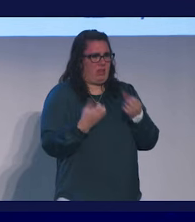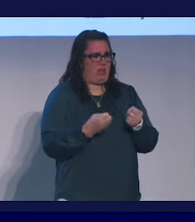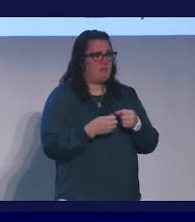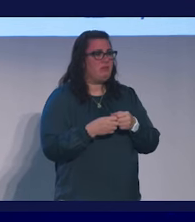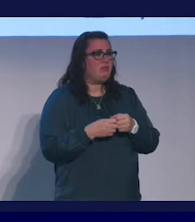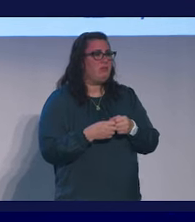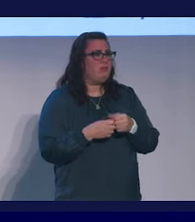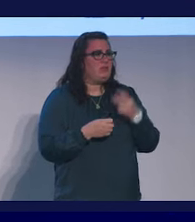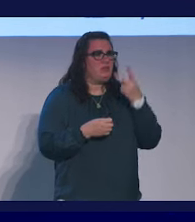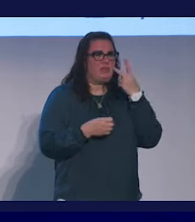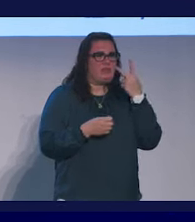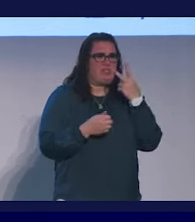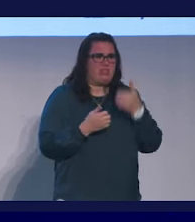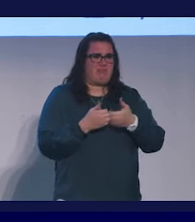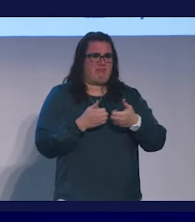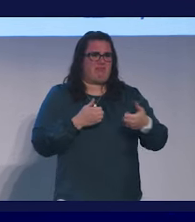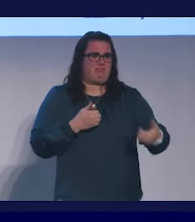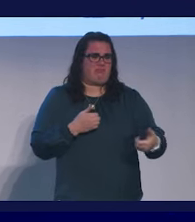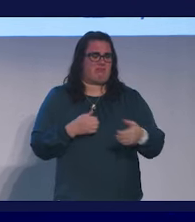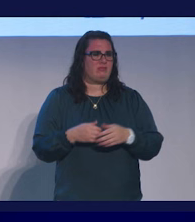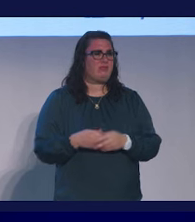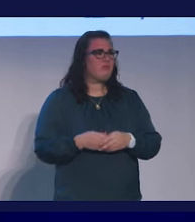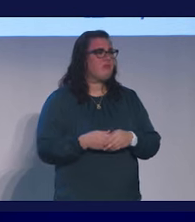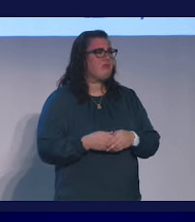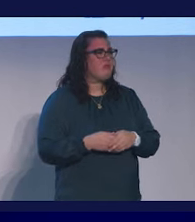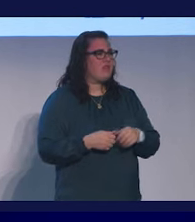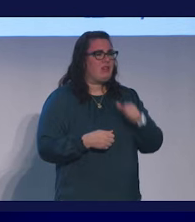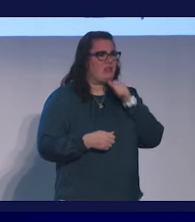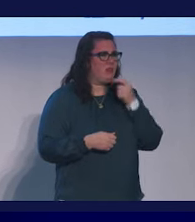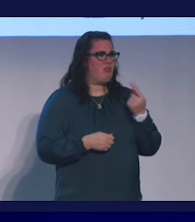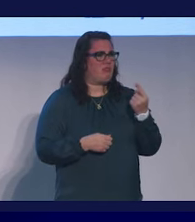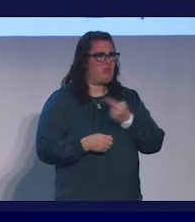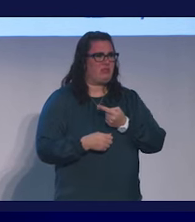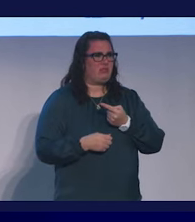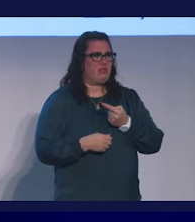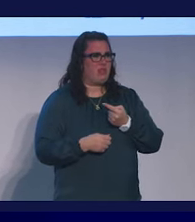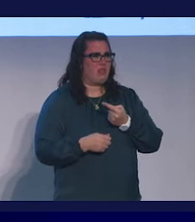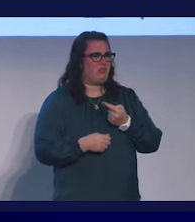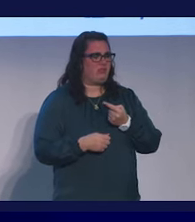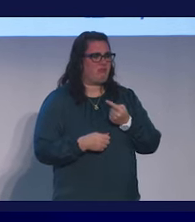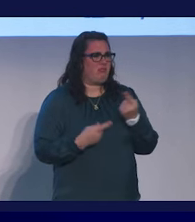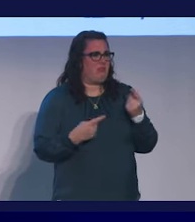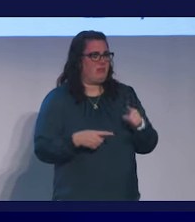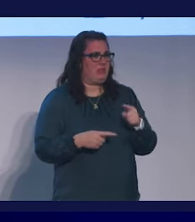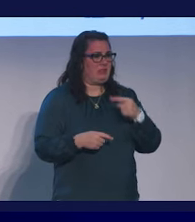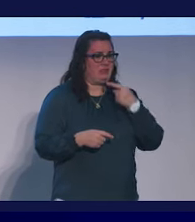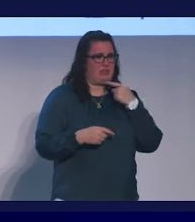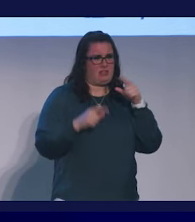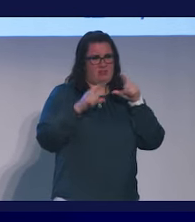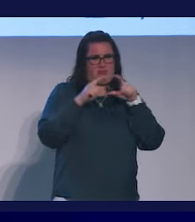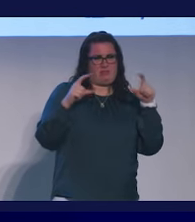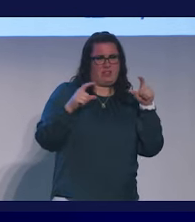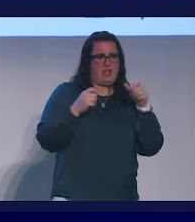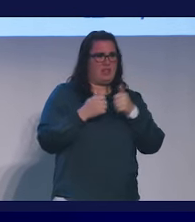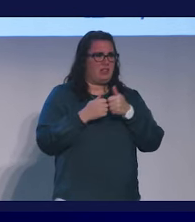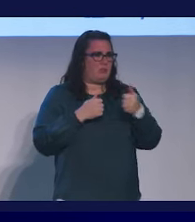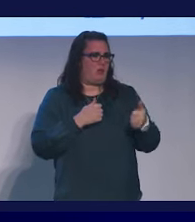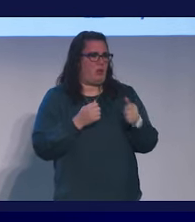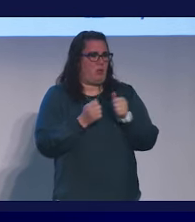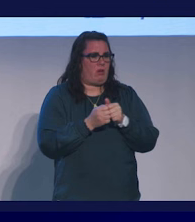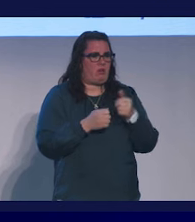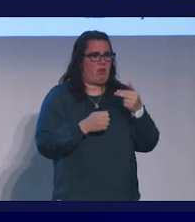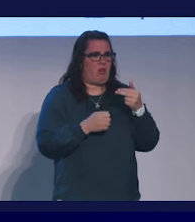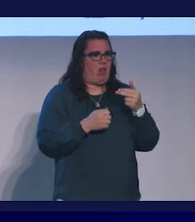We're seeing disparities that stumbly persist. Not a day or a week goes by that there's not a headline somewhere that tells us about a disparity in health outcomes.